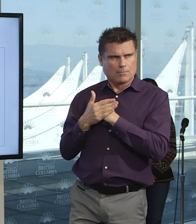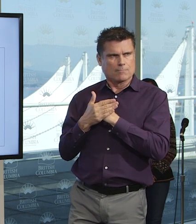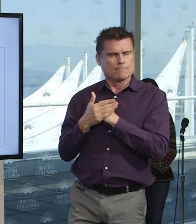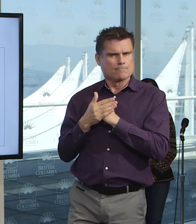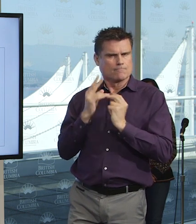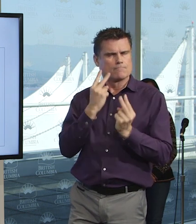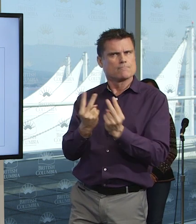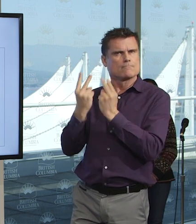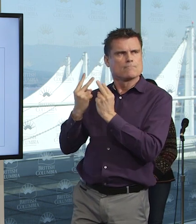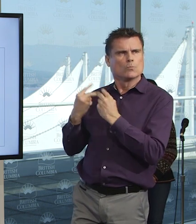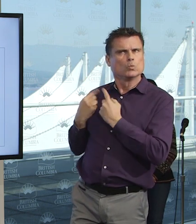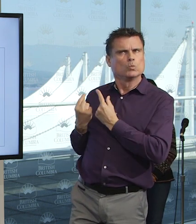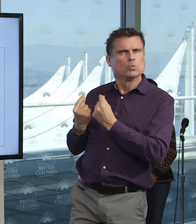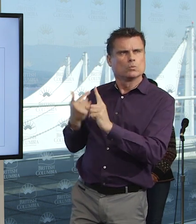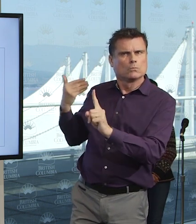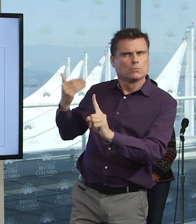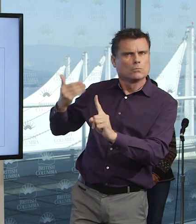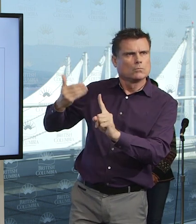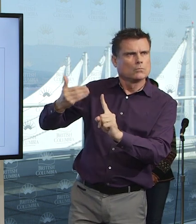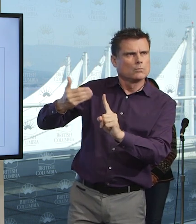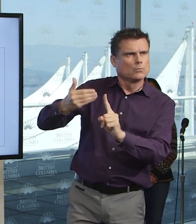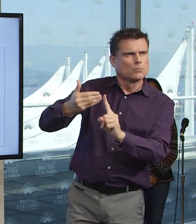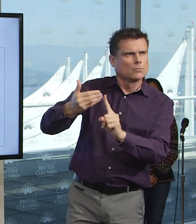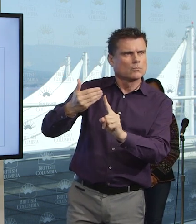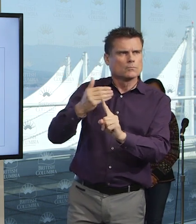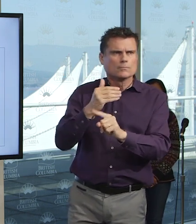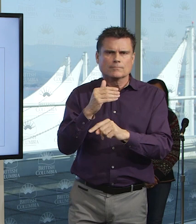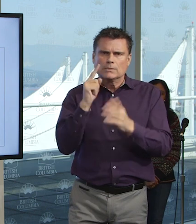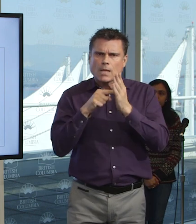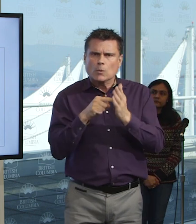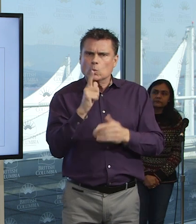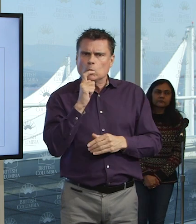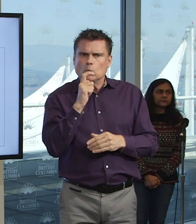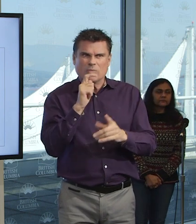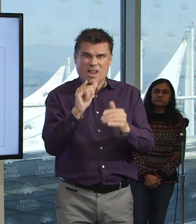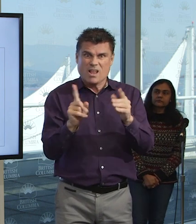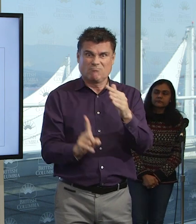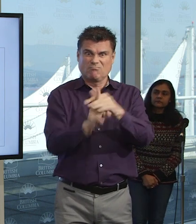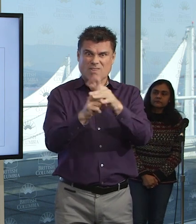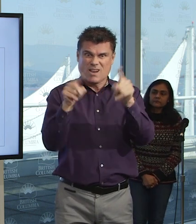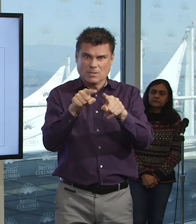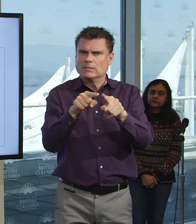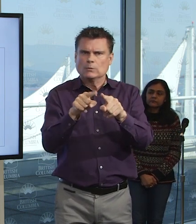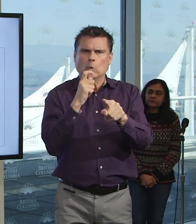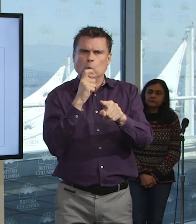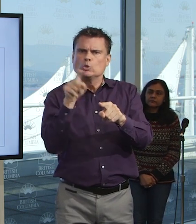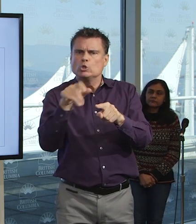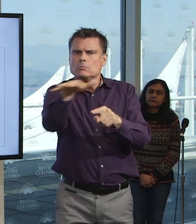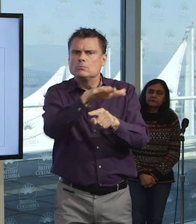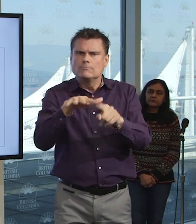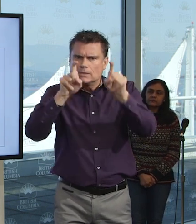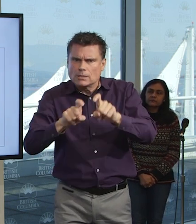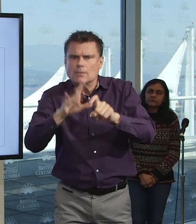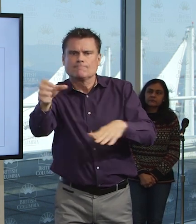before they can transmit it to others. So this affects, you know, this is why we have